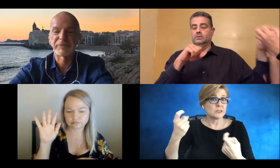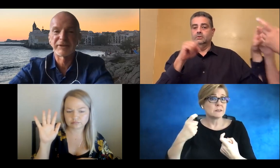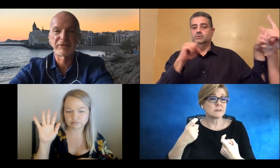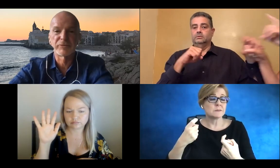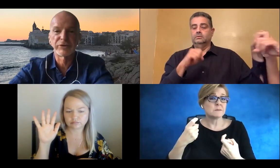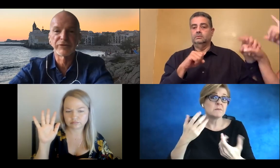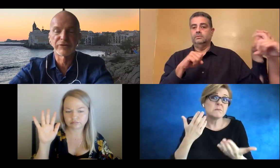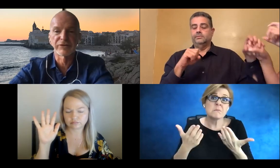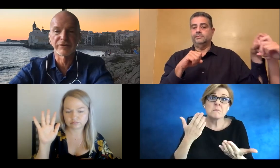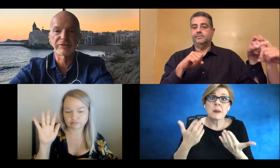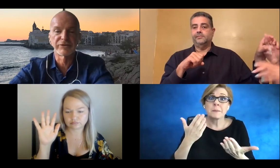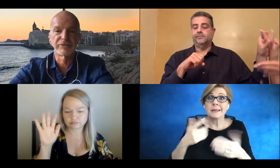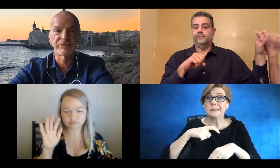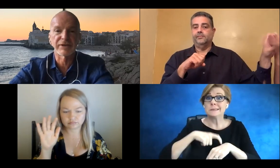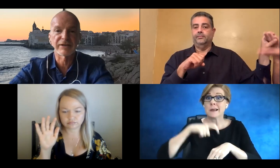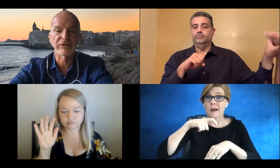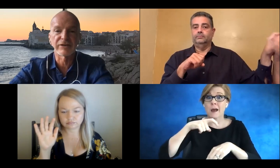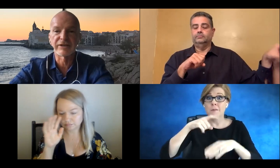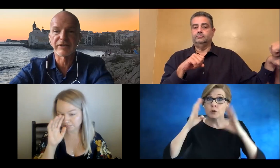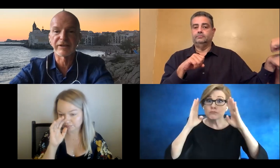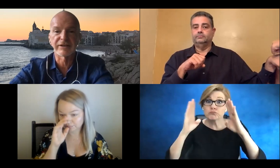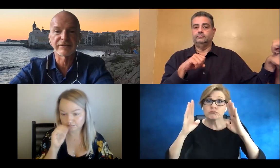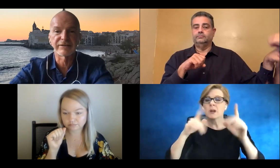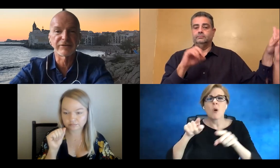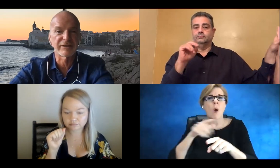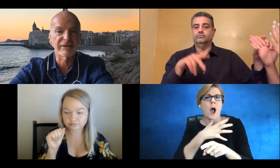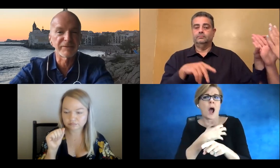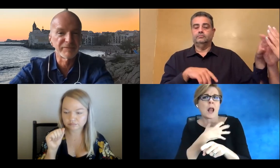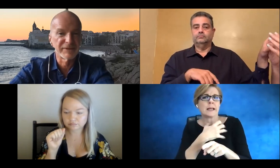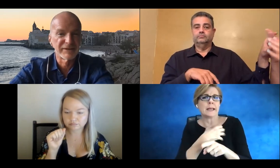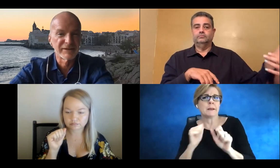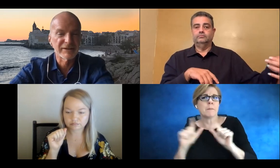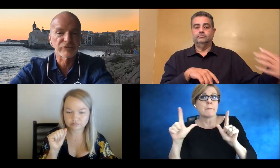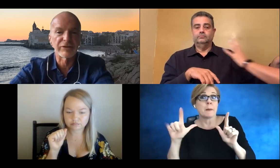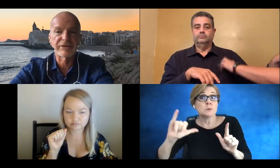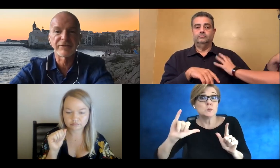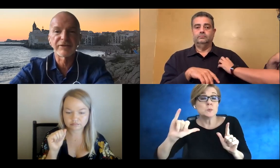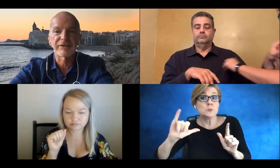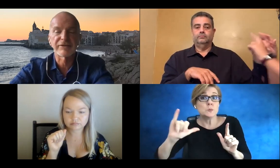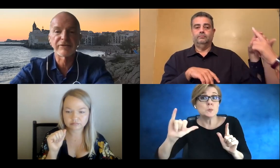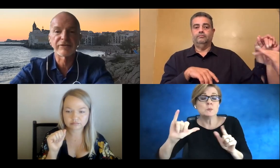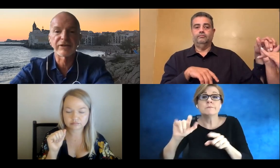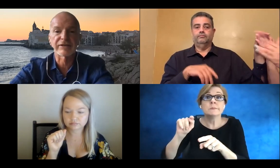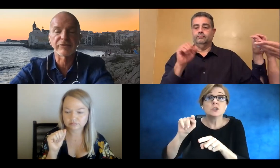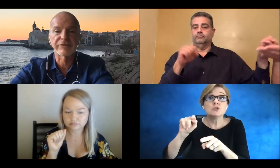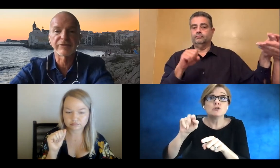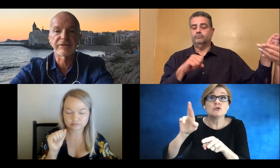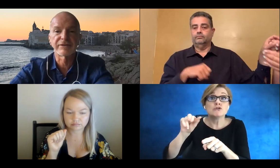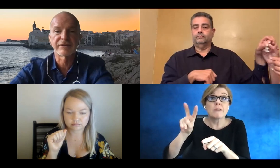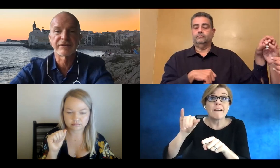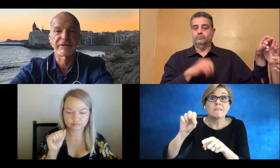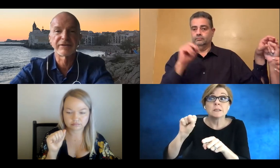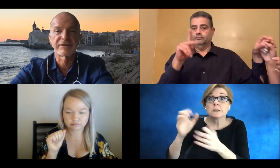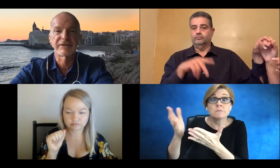And maybe we should turn to Holly and Travis to get the questions.